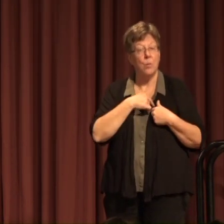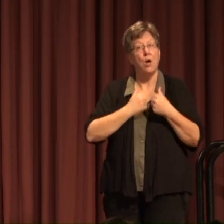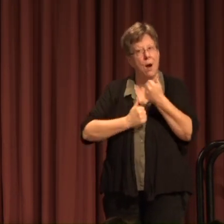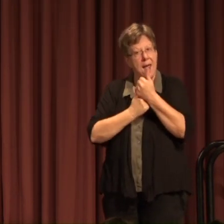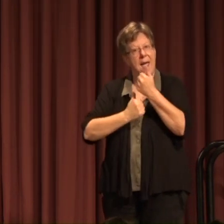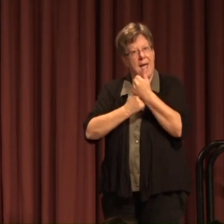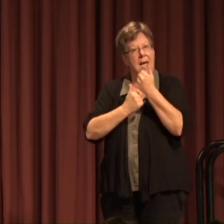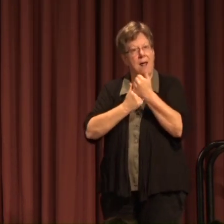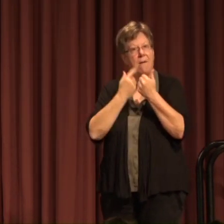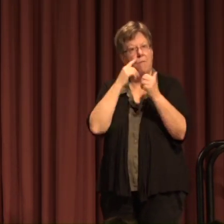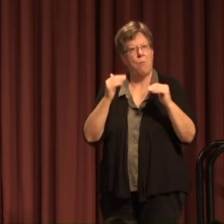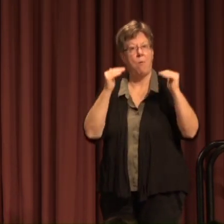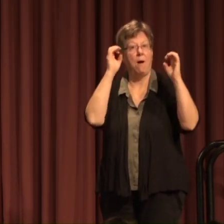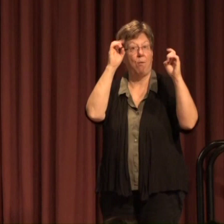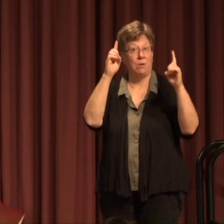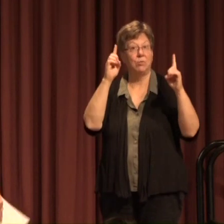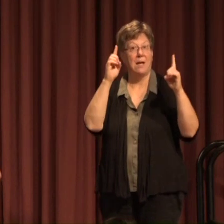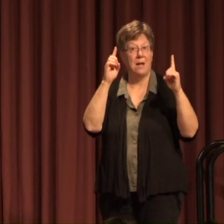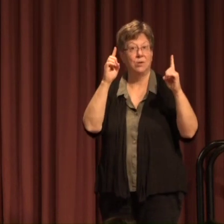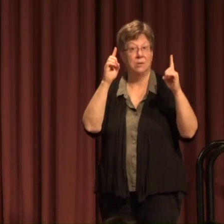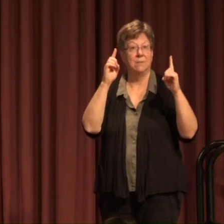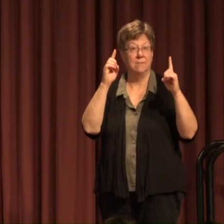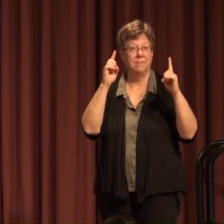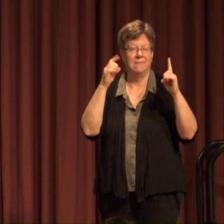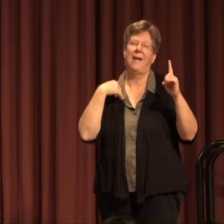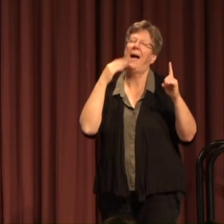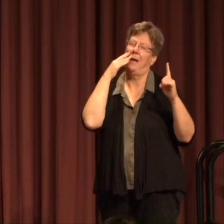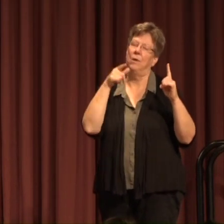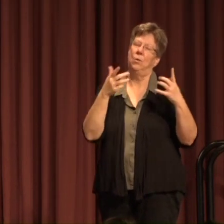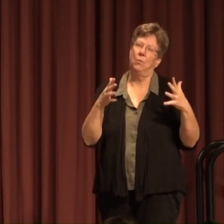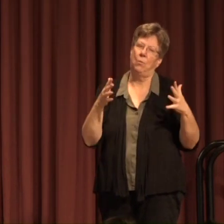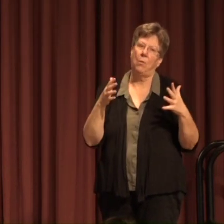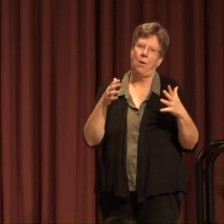advocates For higher education As I know all of you are